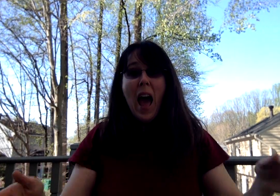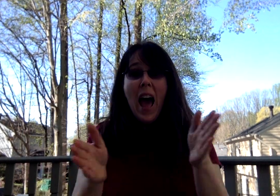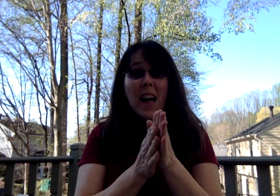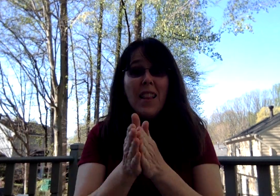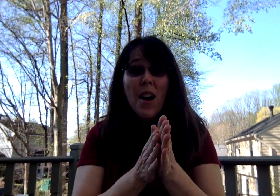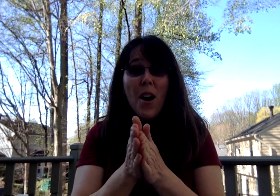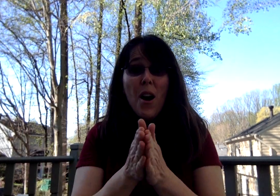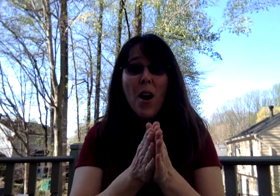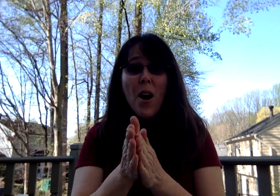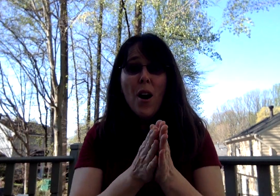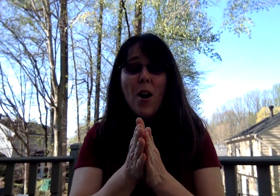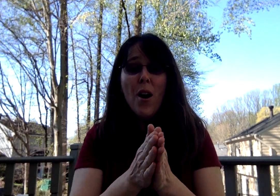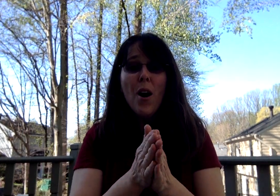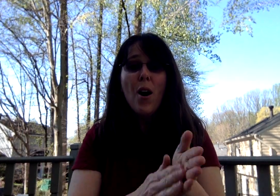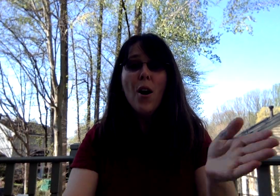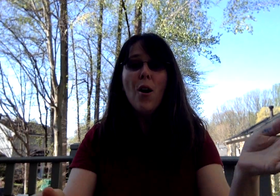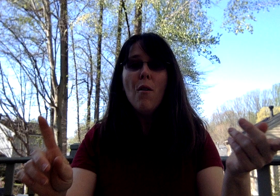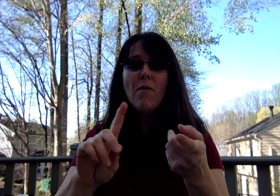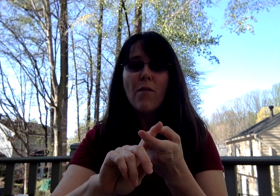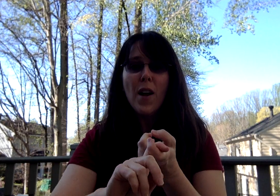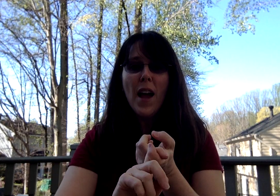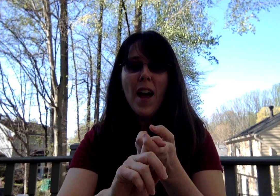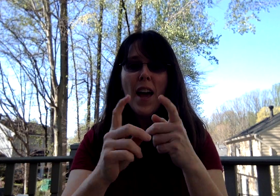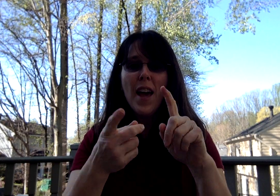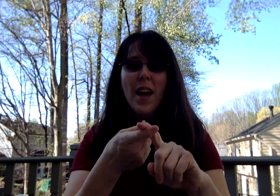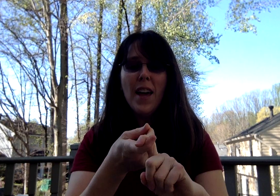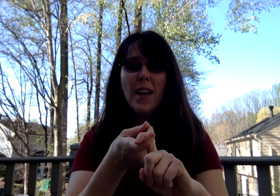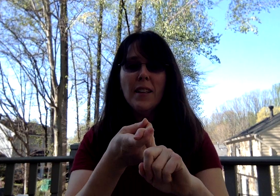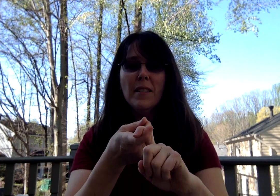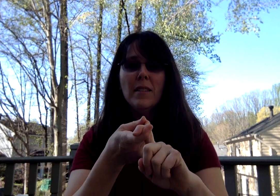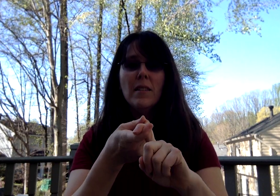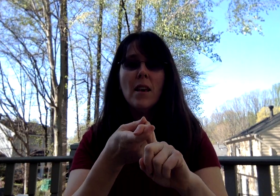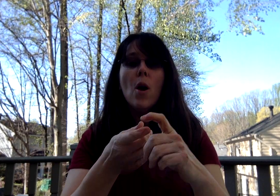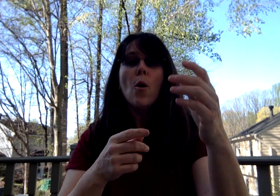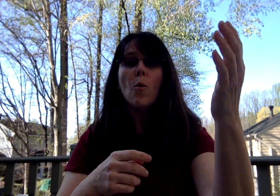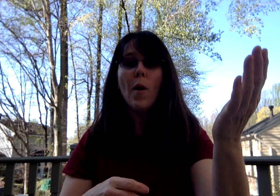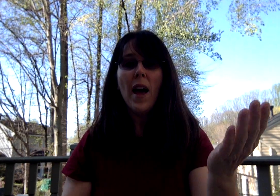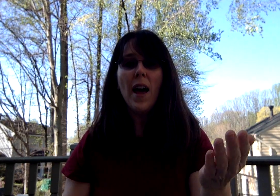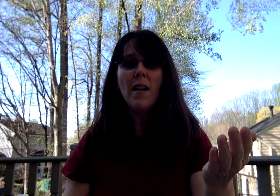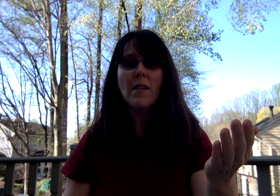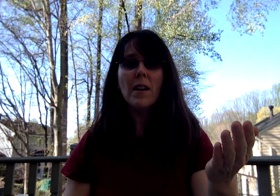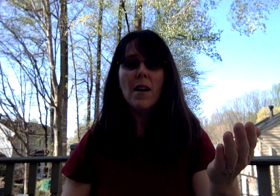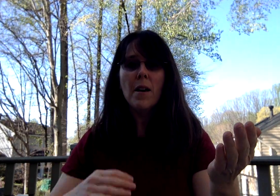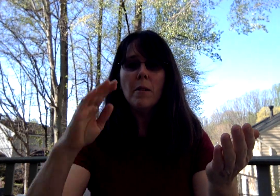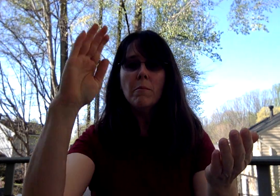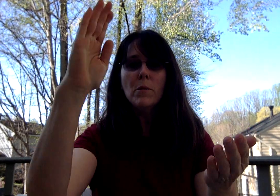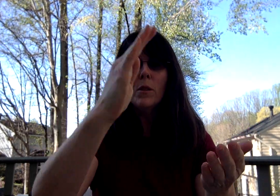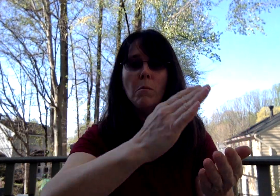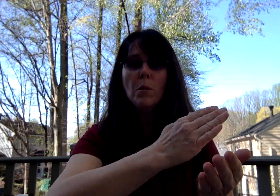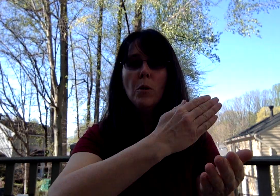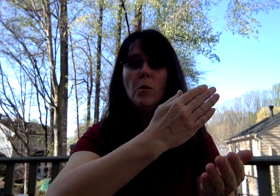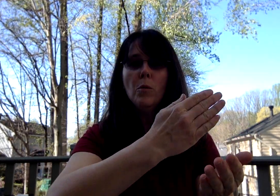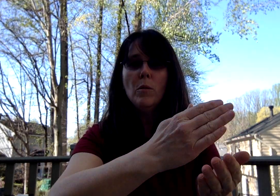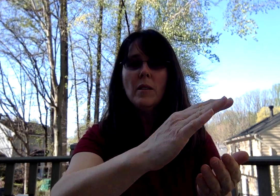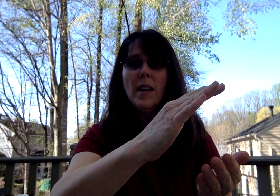hello friends. Welcome to music.